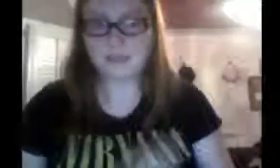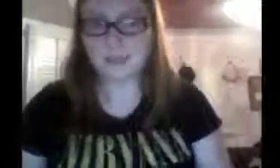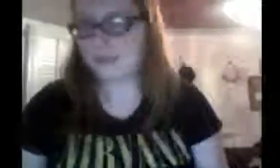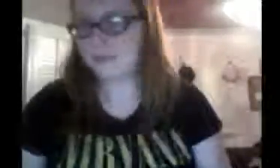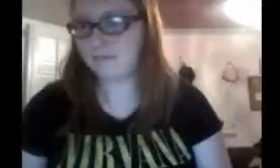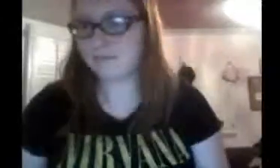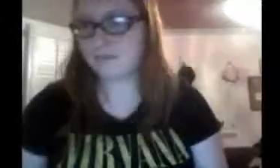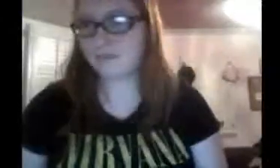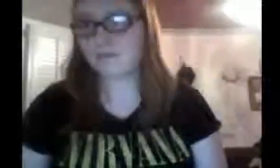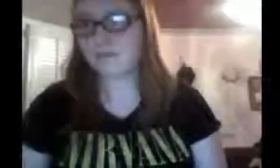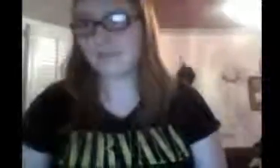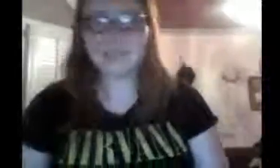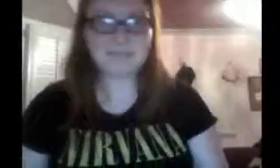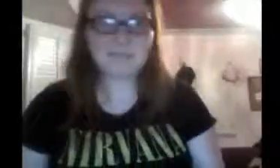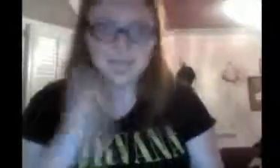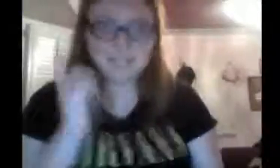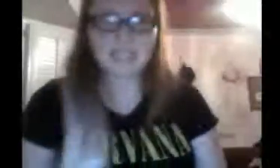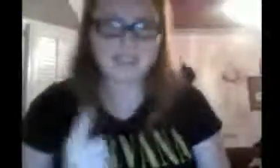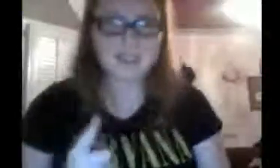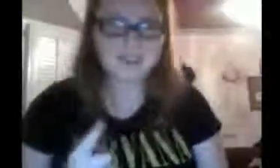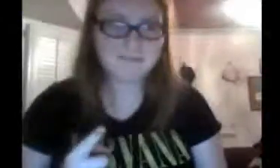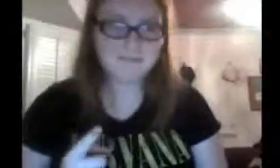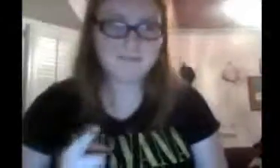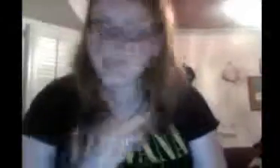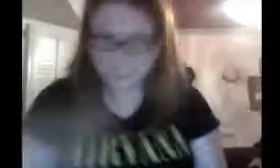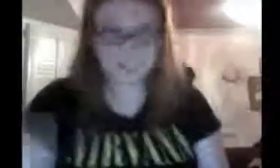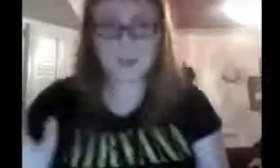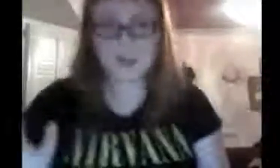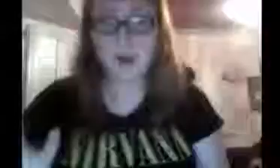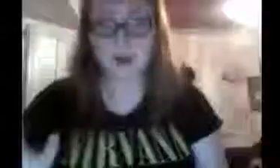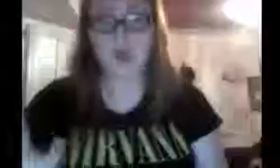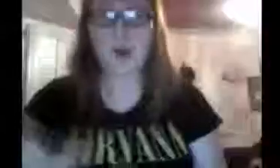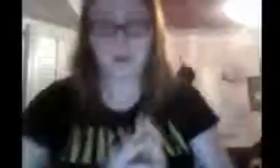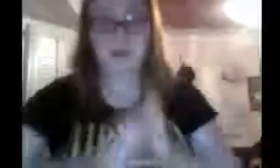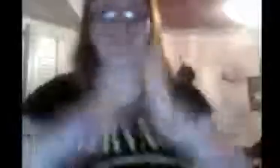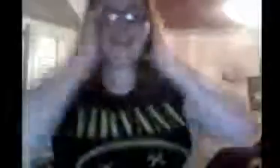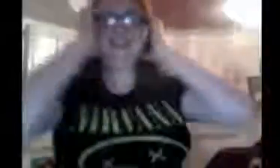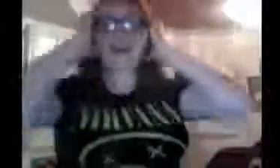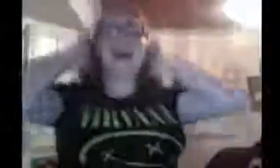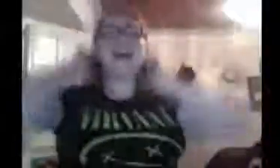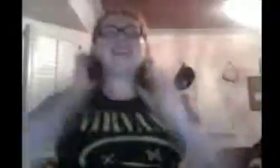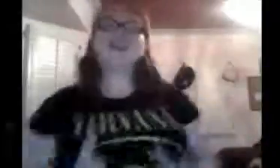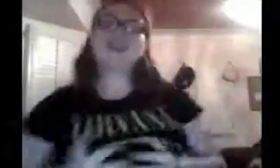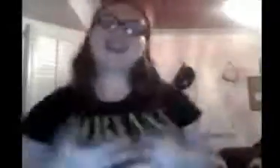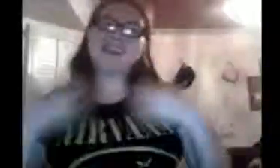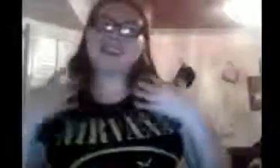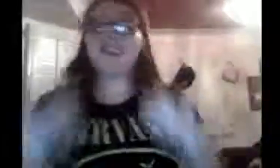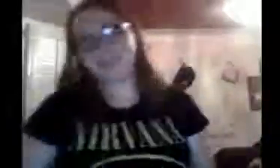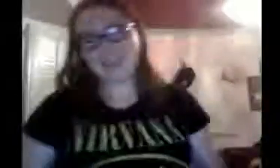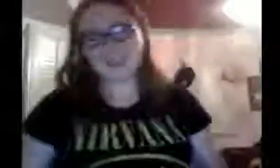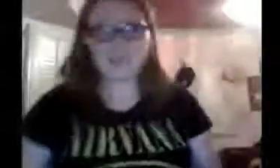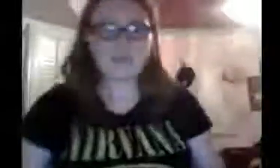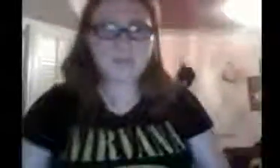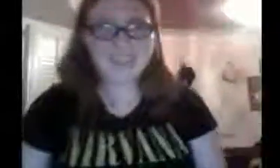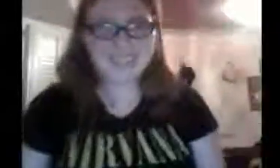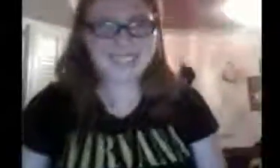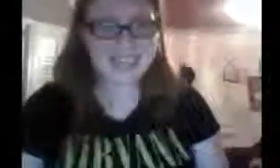Dates- Dates Beyonce. Actually, that would be totally cool. Andre gets together with Beyonce.